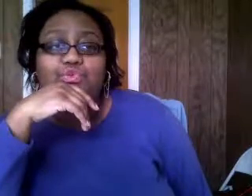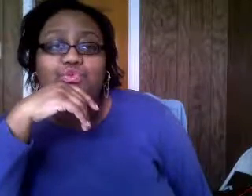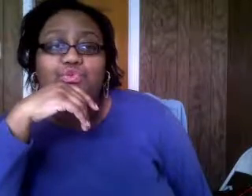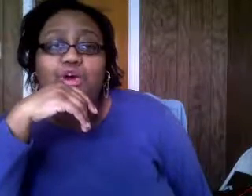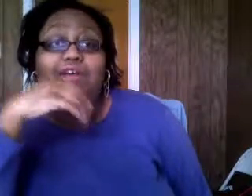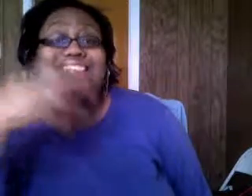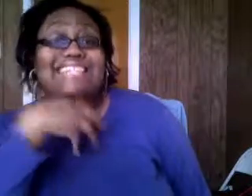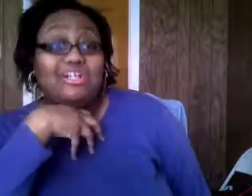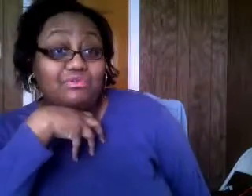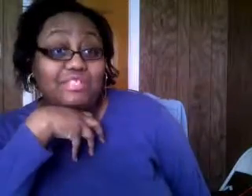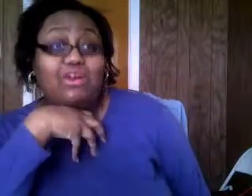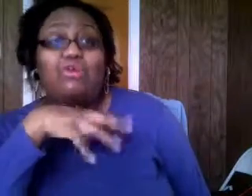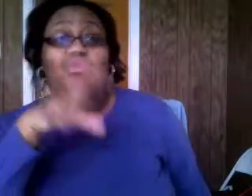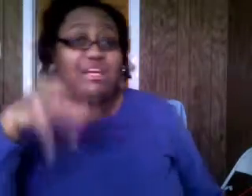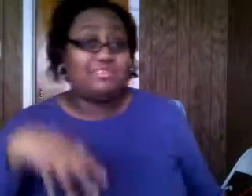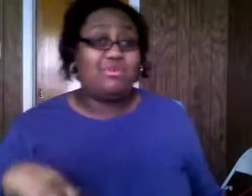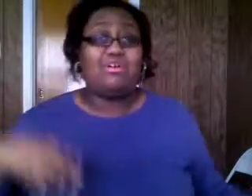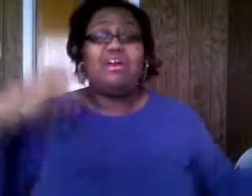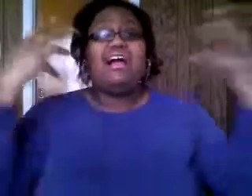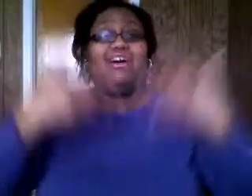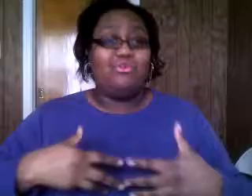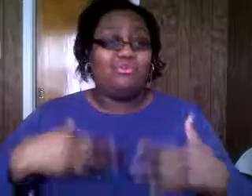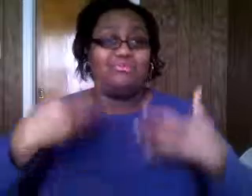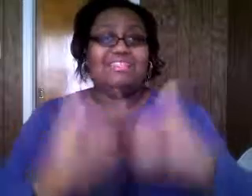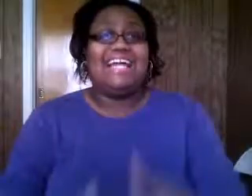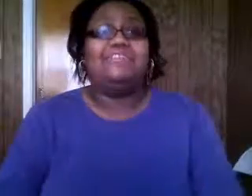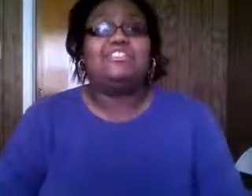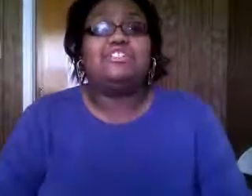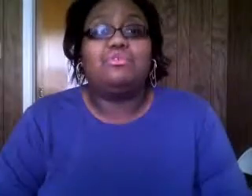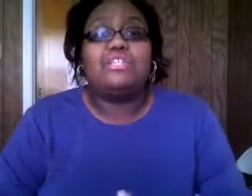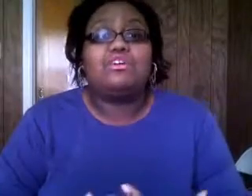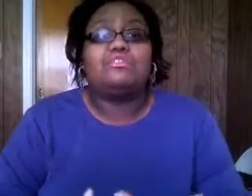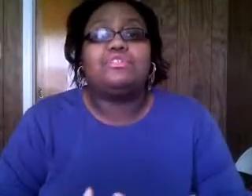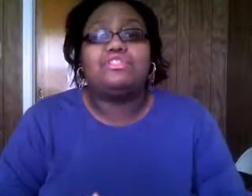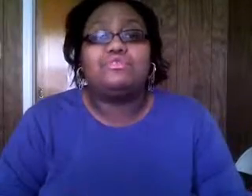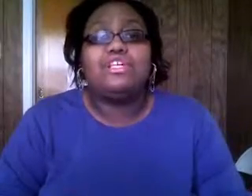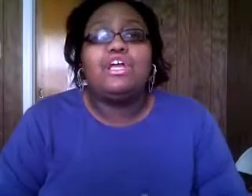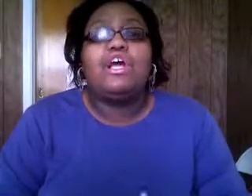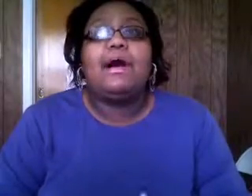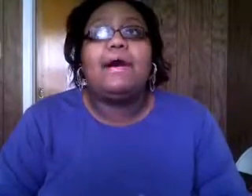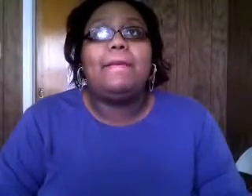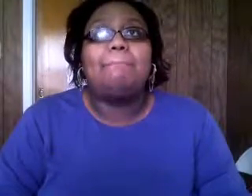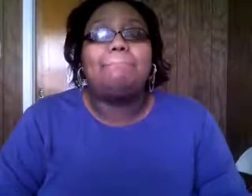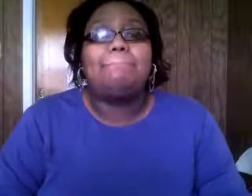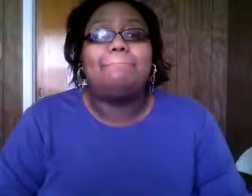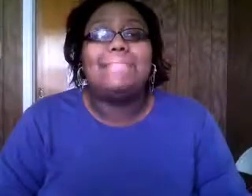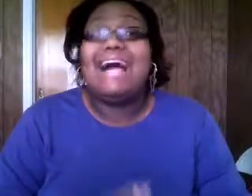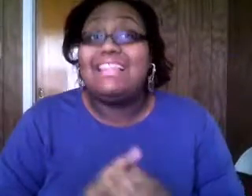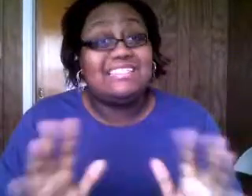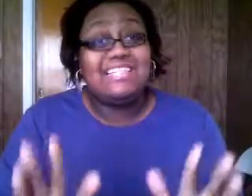ourselves like our own christ walk our own life in general and then also in the church um not and this is